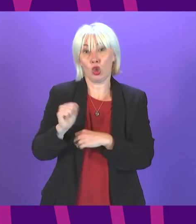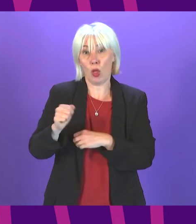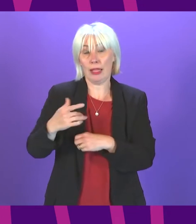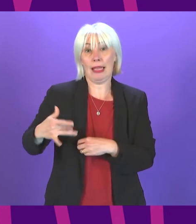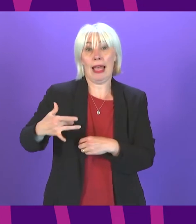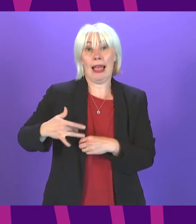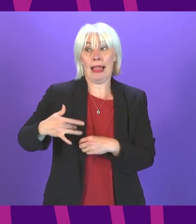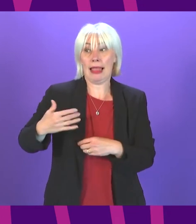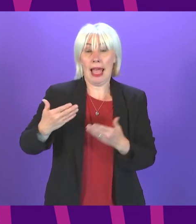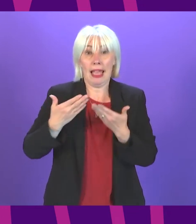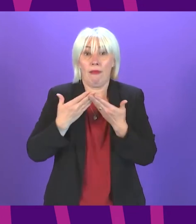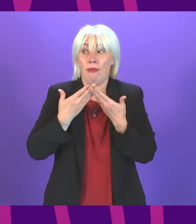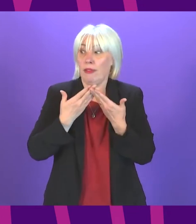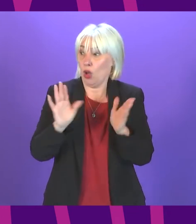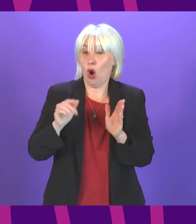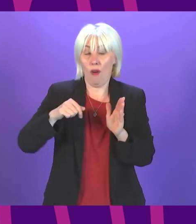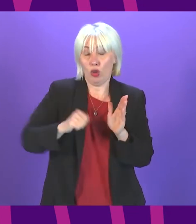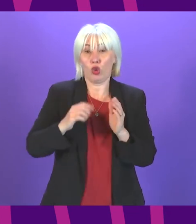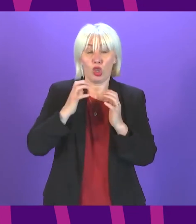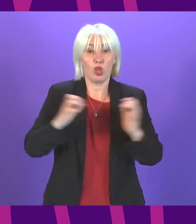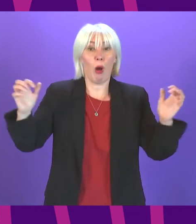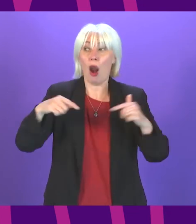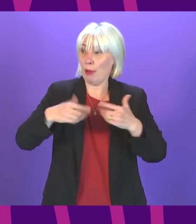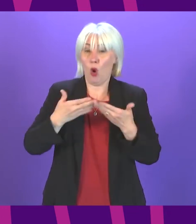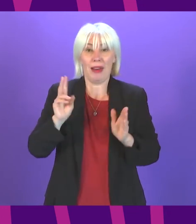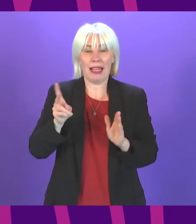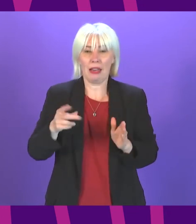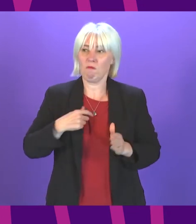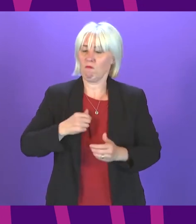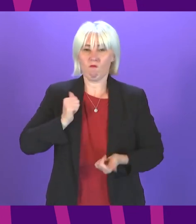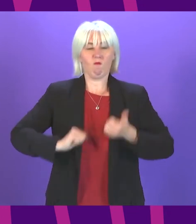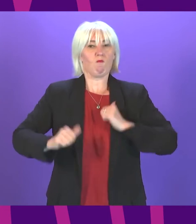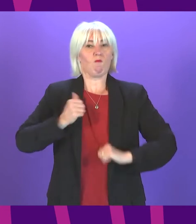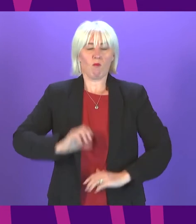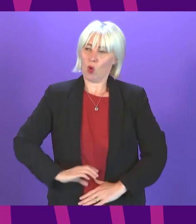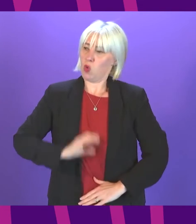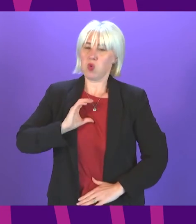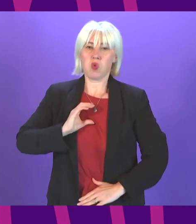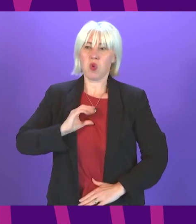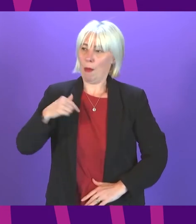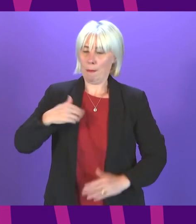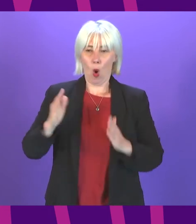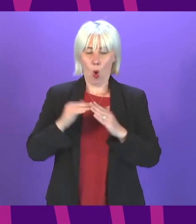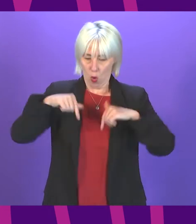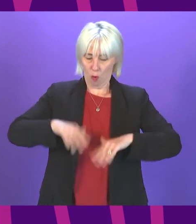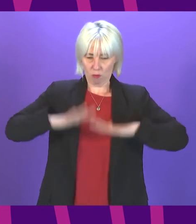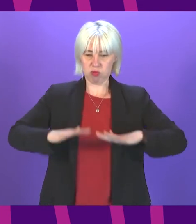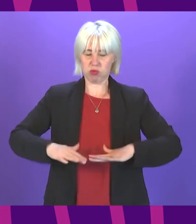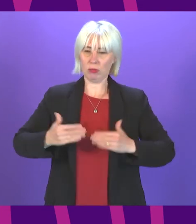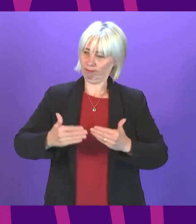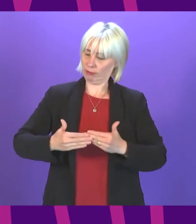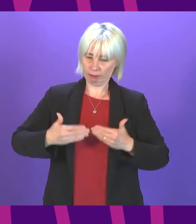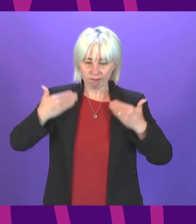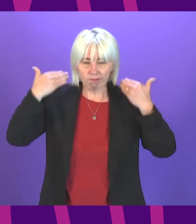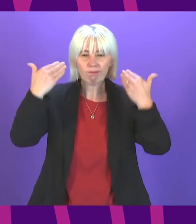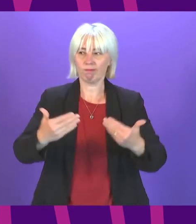of the reopening of the Scottish Parliament I watched with pride and confidence as my home country took a major step on the road to be in